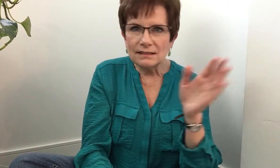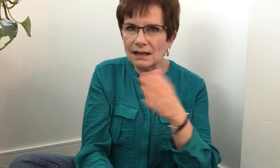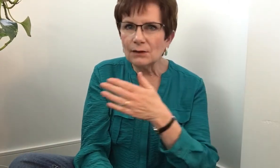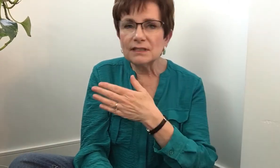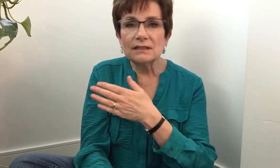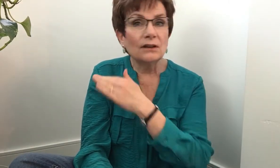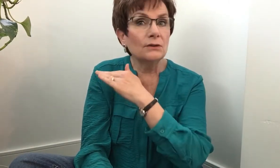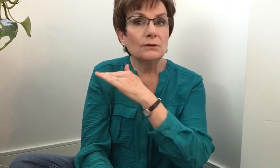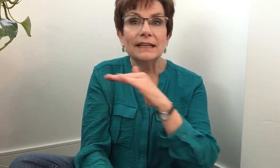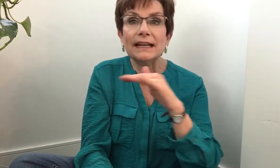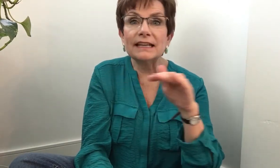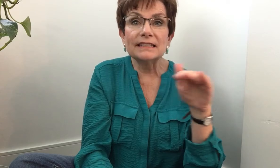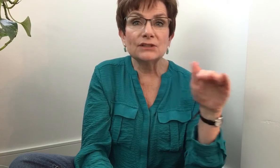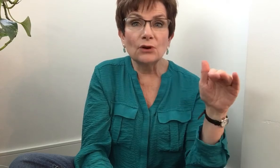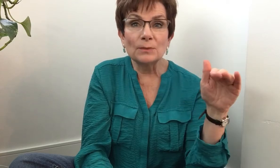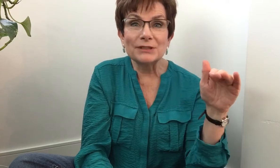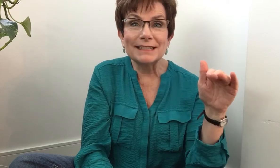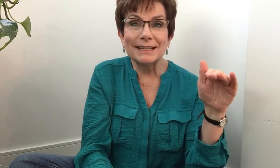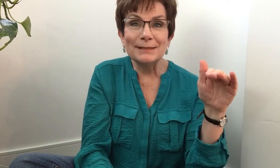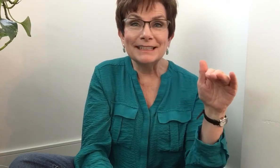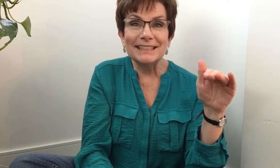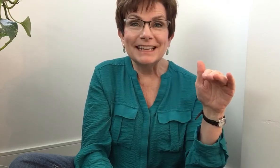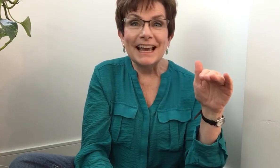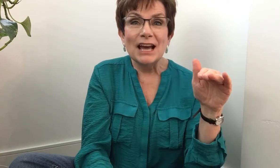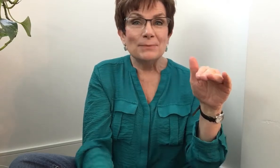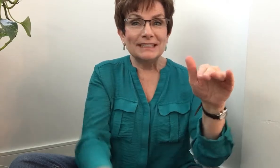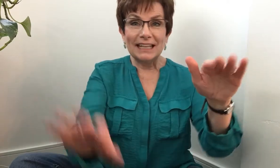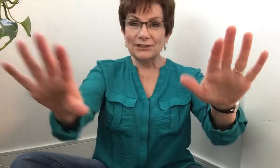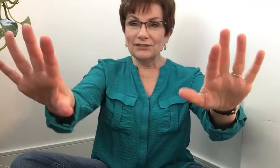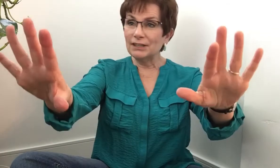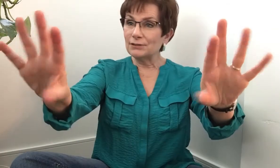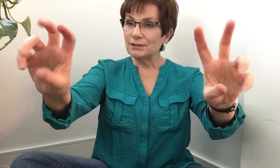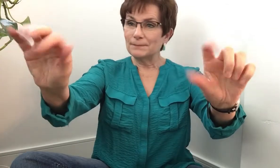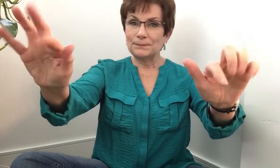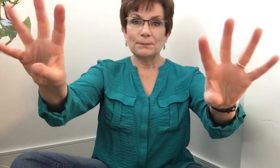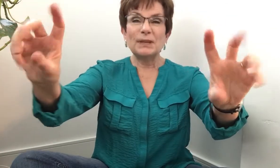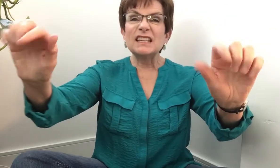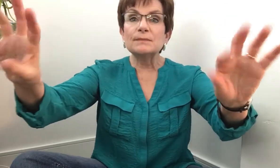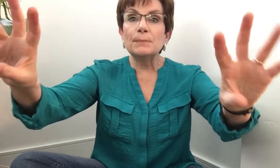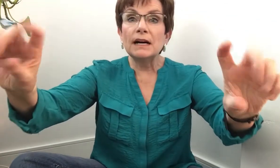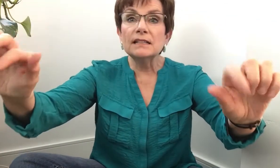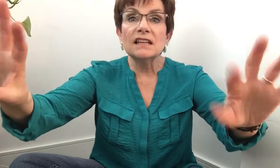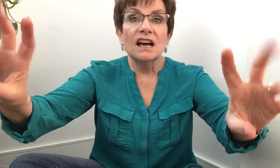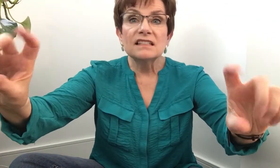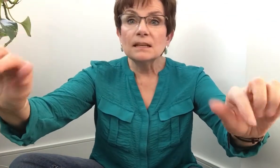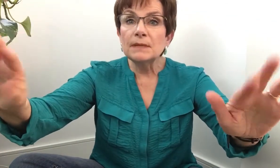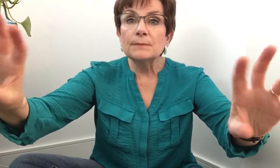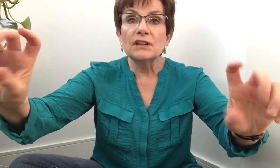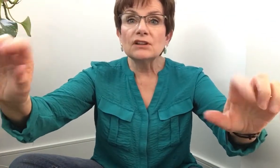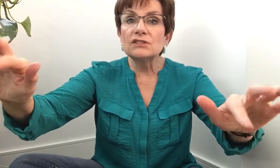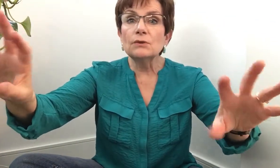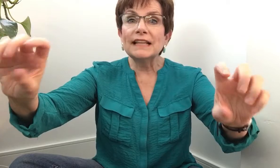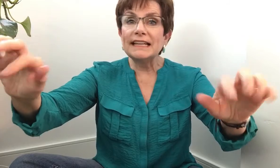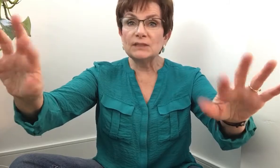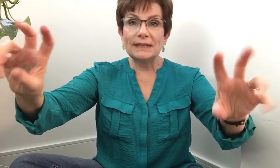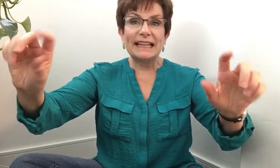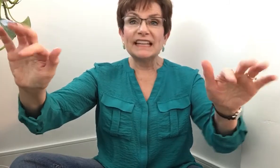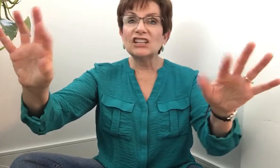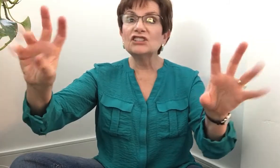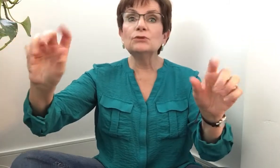not going slow. Nice and normal steady beat. But take your fingers, because bugs sometimes are so light when they land on you,